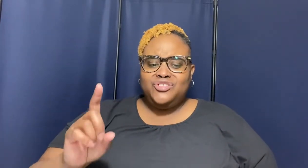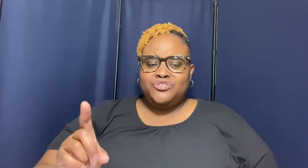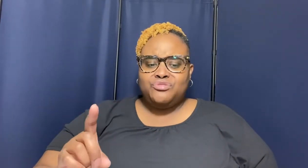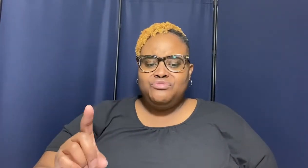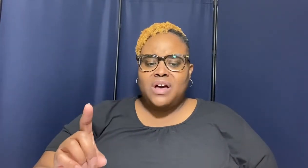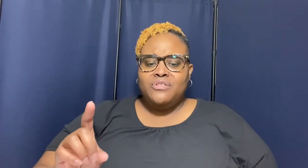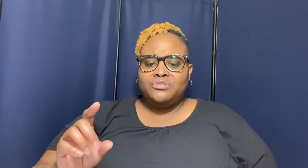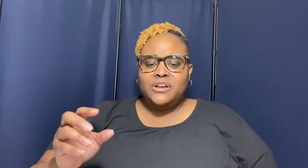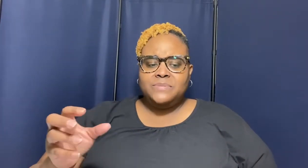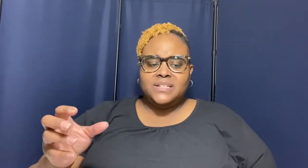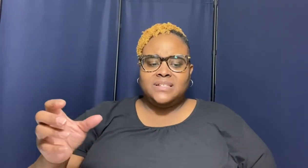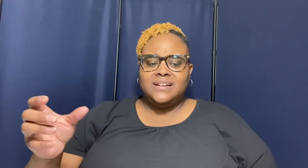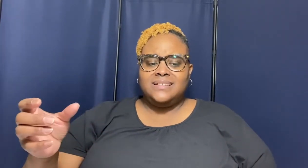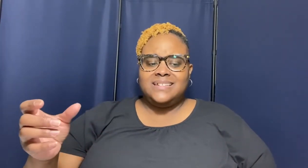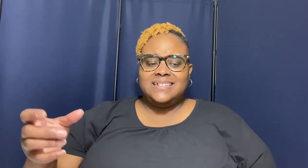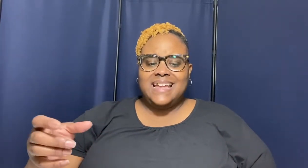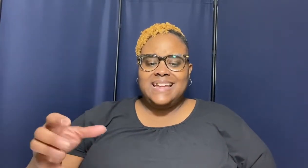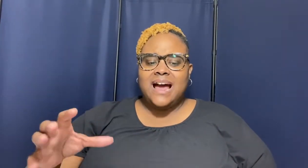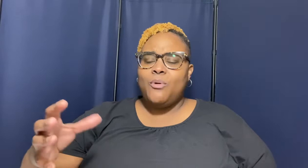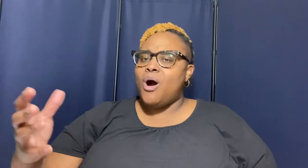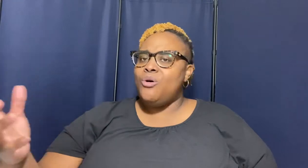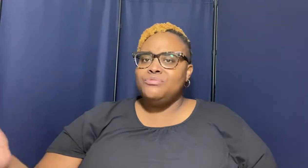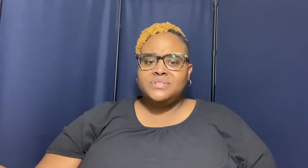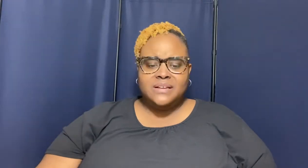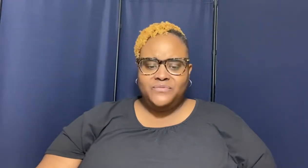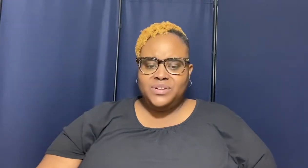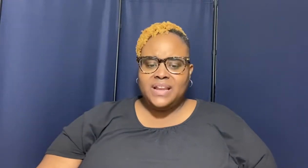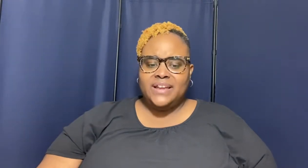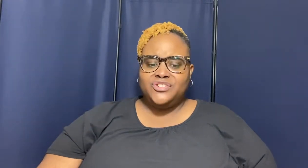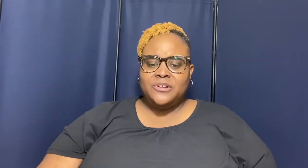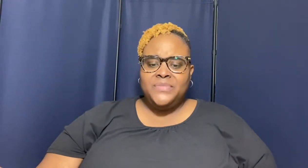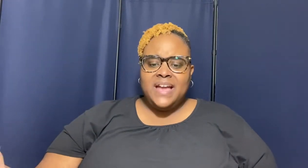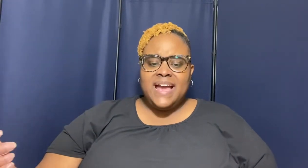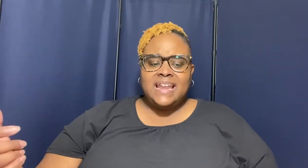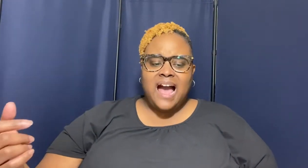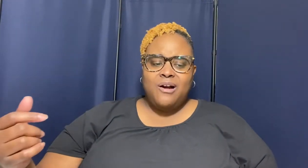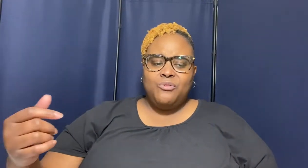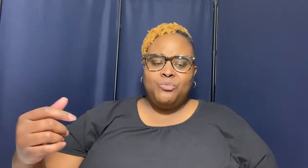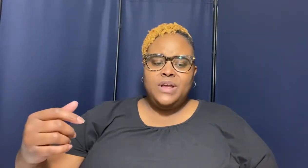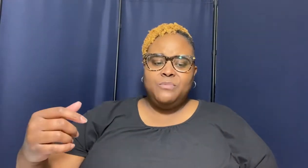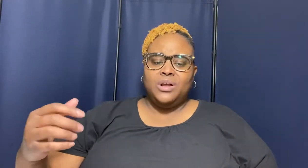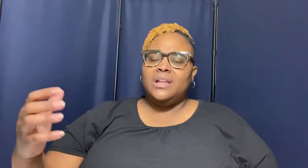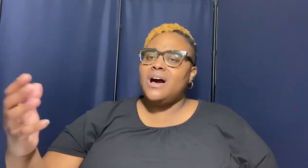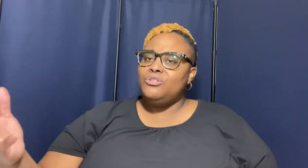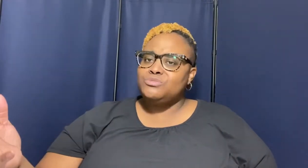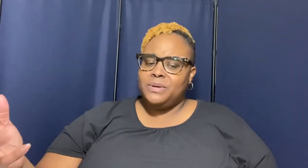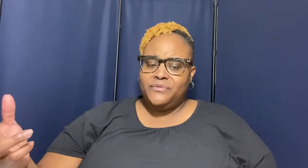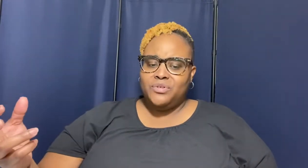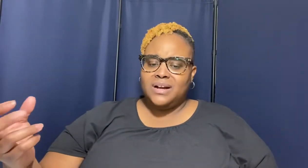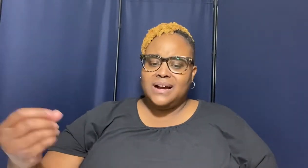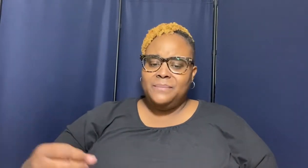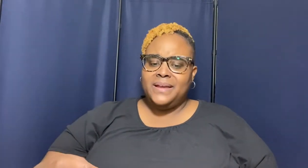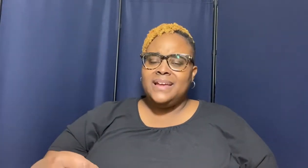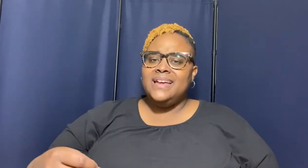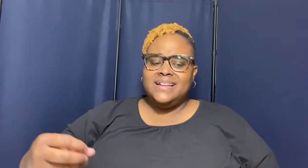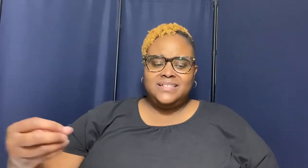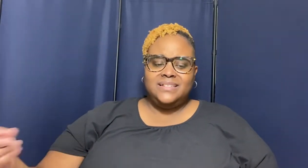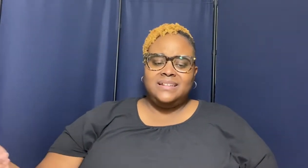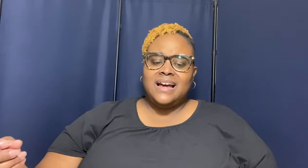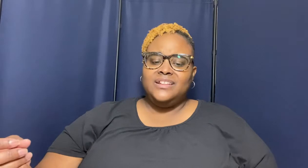truth also helps us to understand our own sinful nature and how we were lost before coming into the knowledge